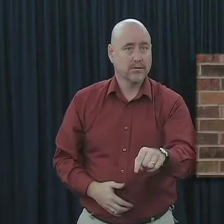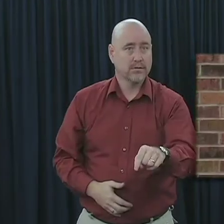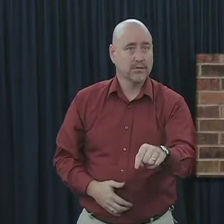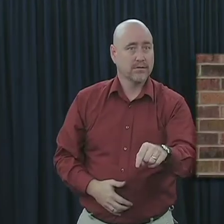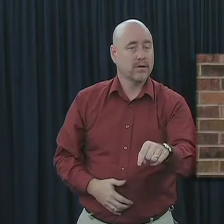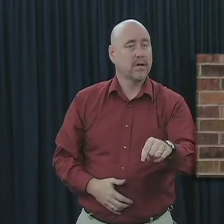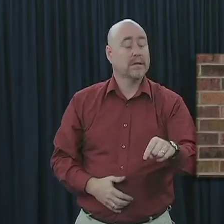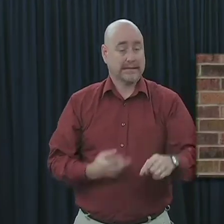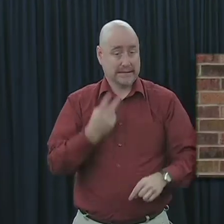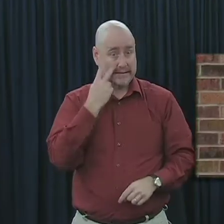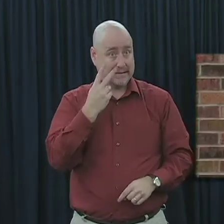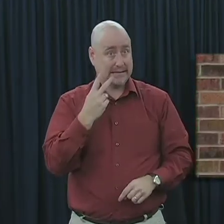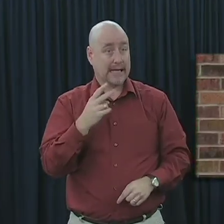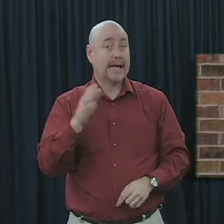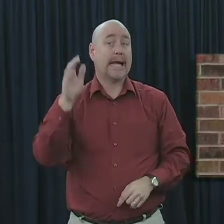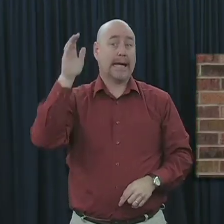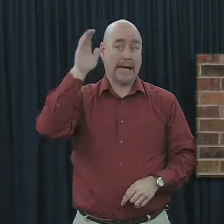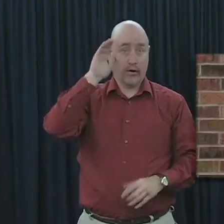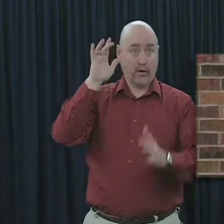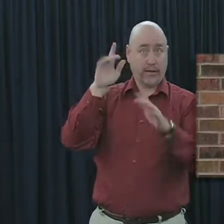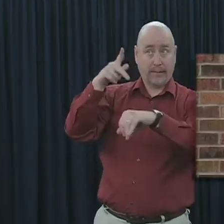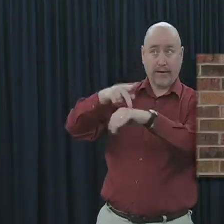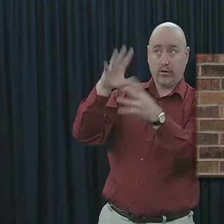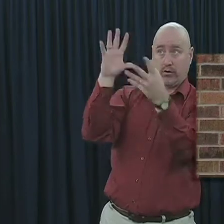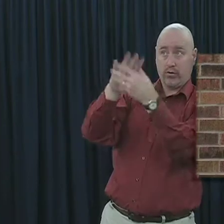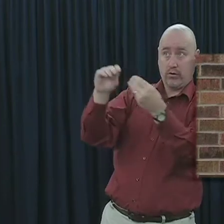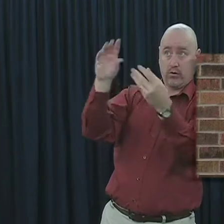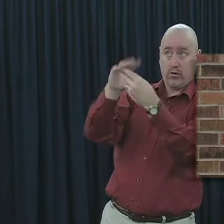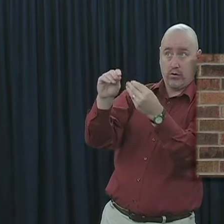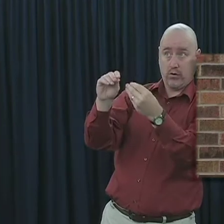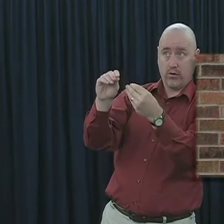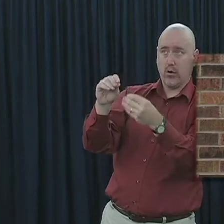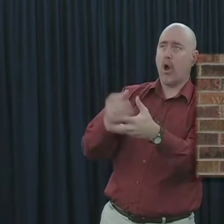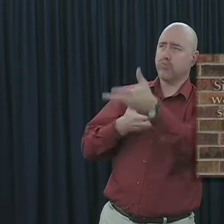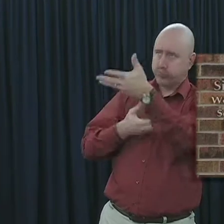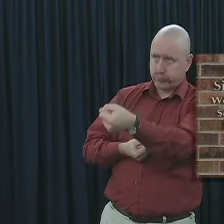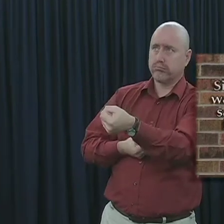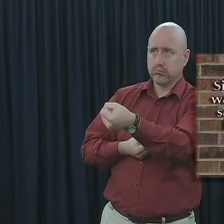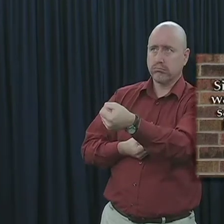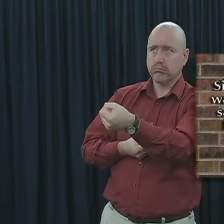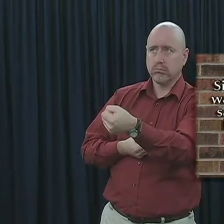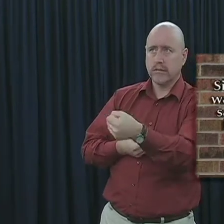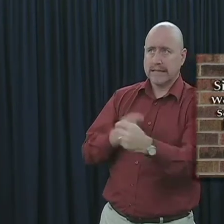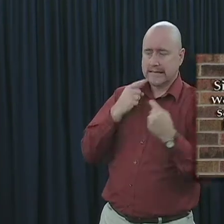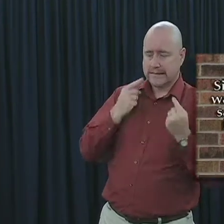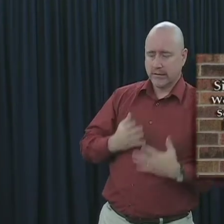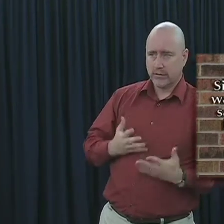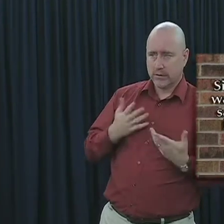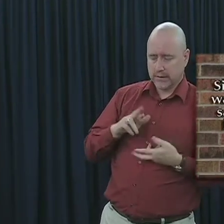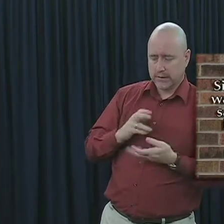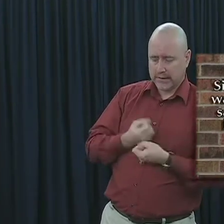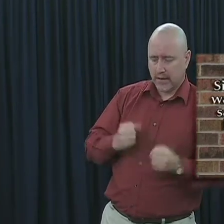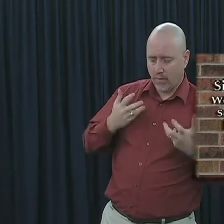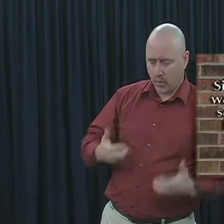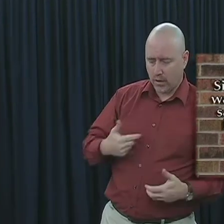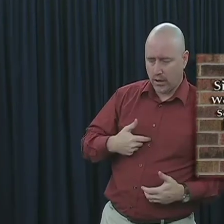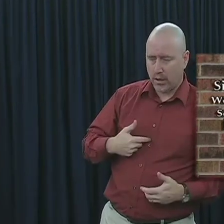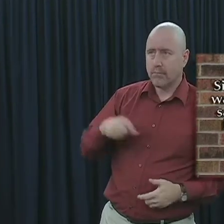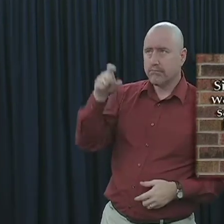that after hearing the message of Peter, accepting that message, that sinners who wanted to be saved, indeed, were